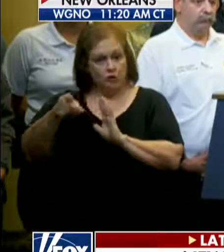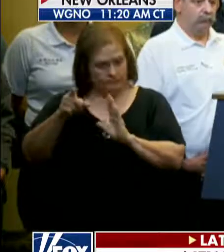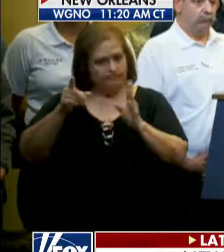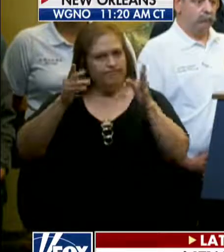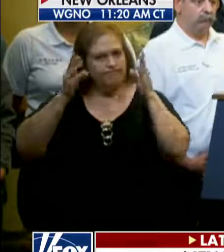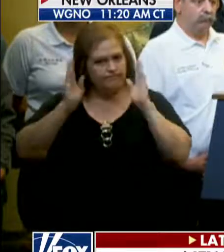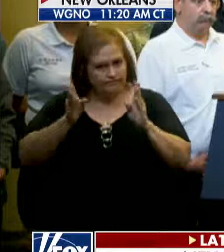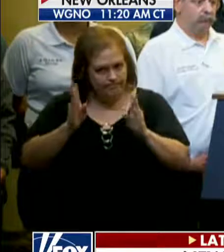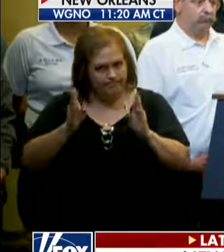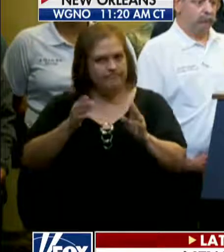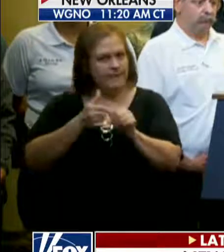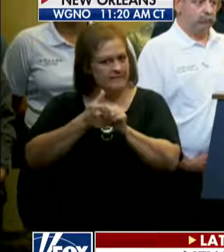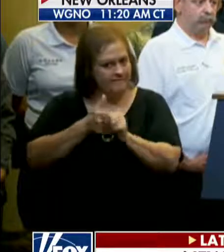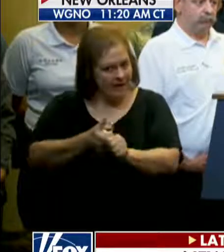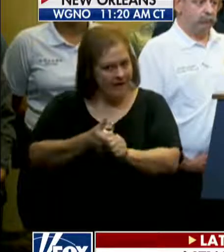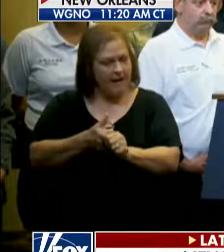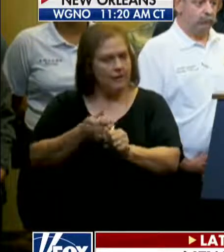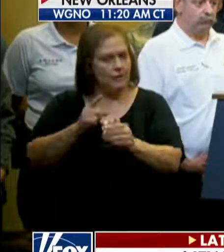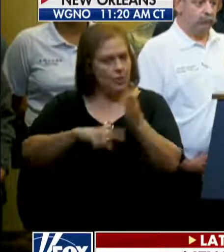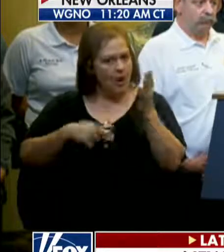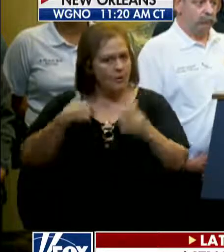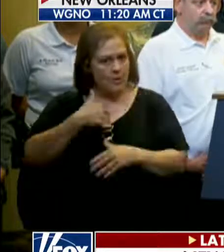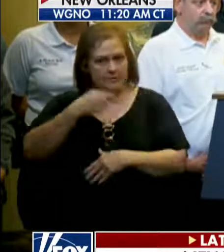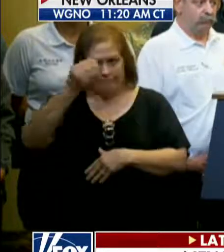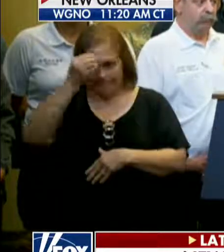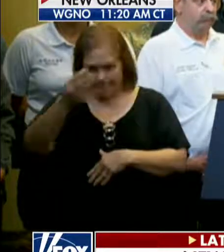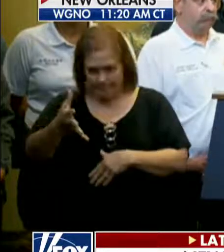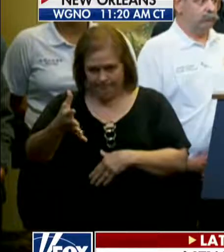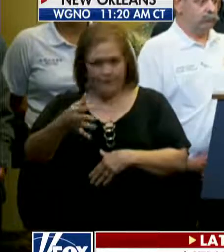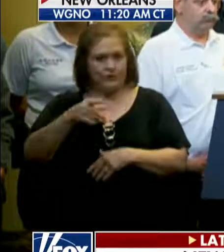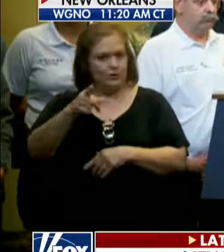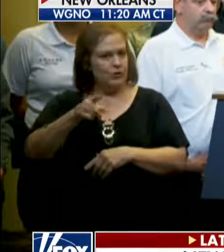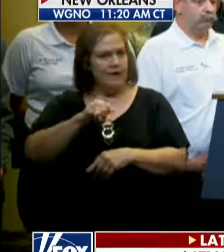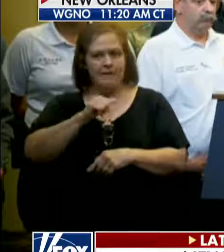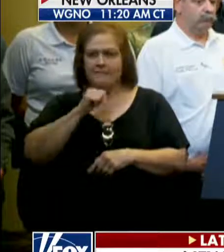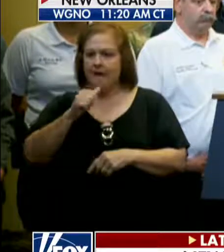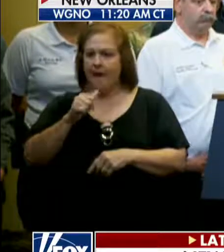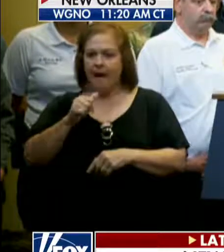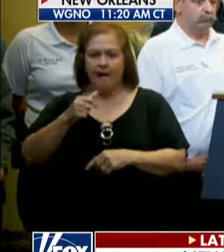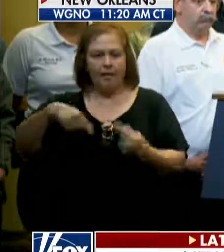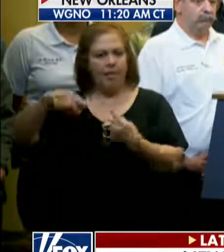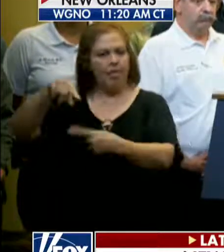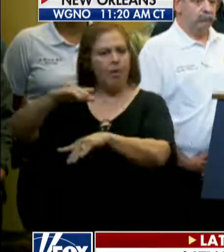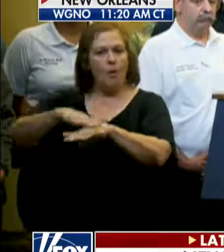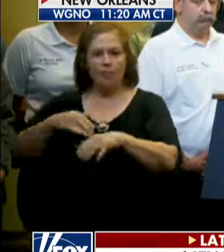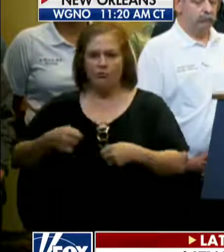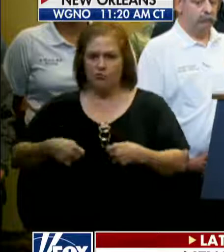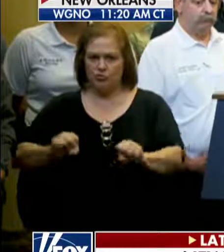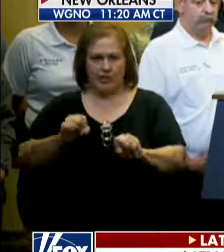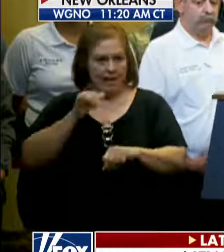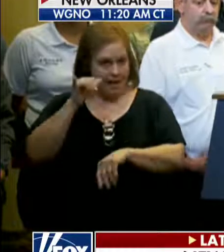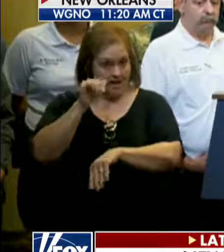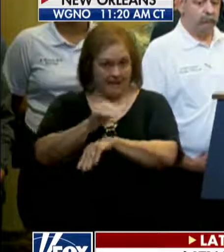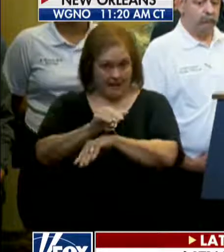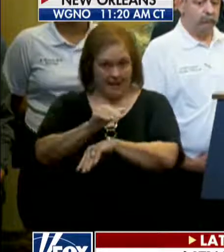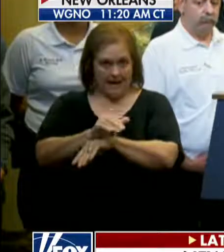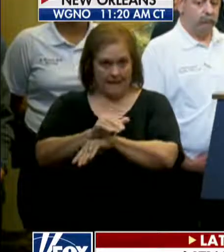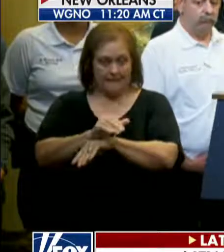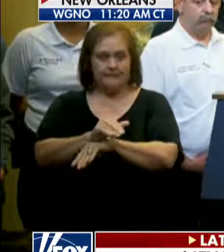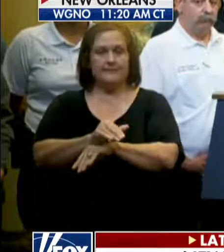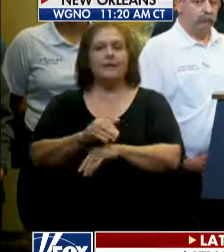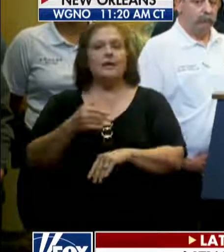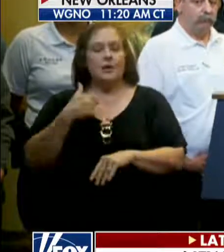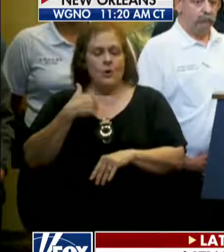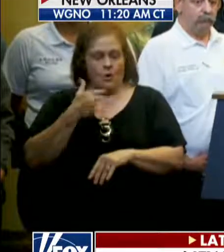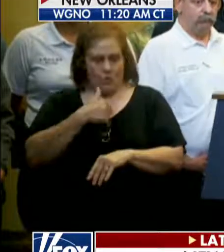call and you stayed off of our streets after 8 p.m. last night. We will remain